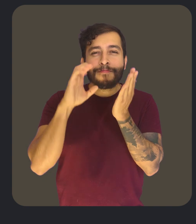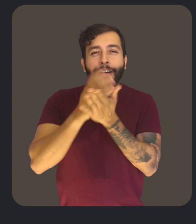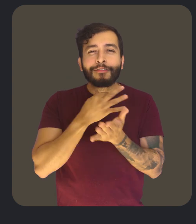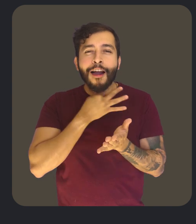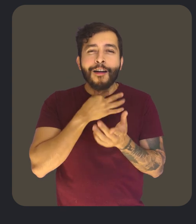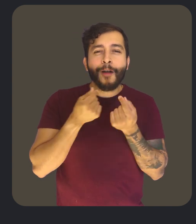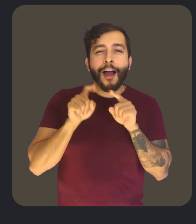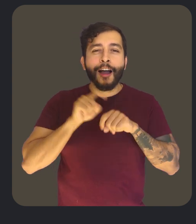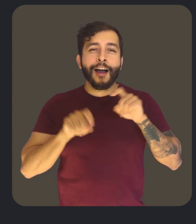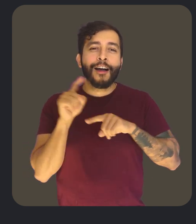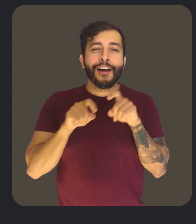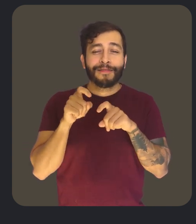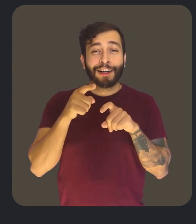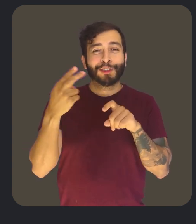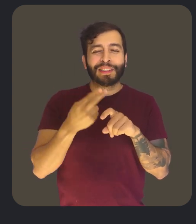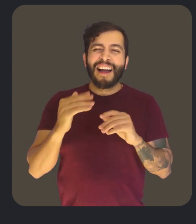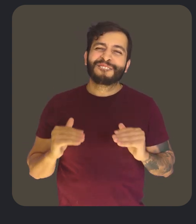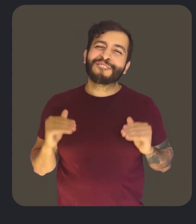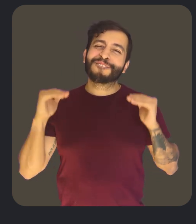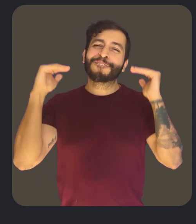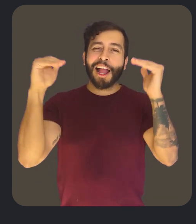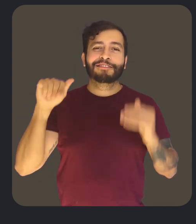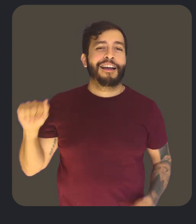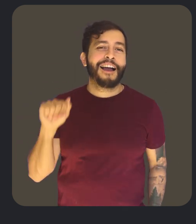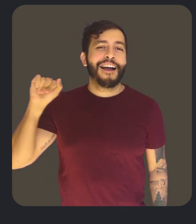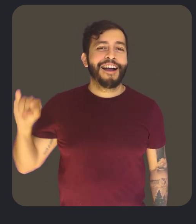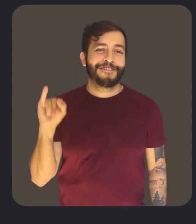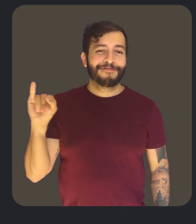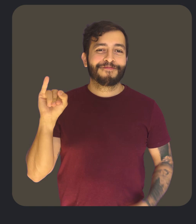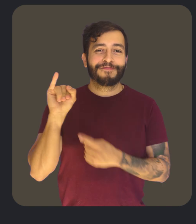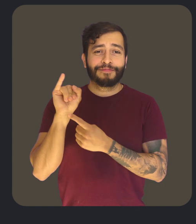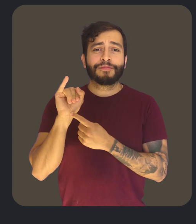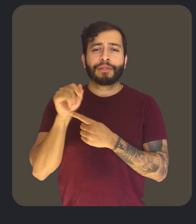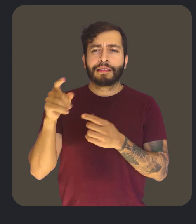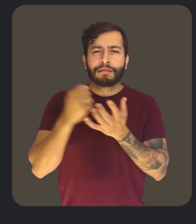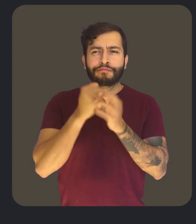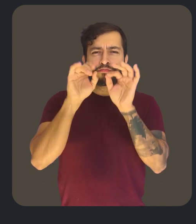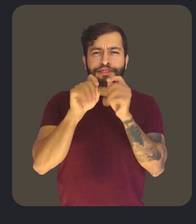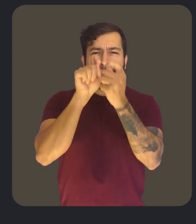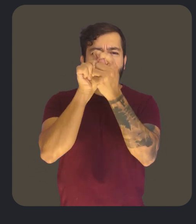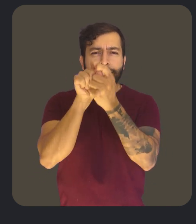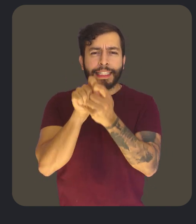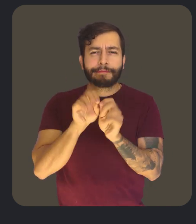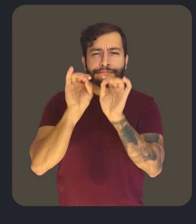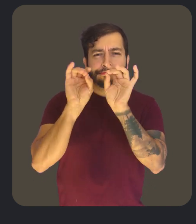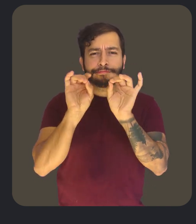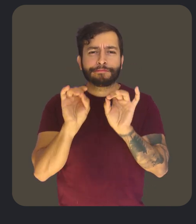interests about an image. Built into images mode, Image Q&A uses an advanced AI model to create more detailed captions